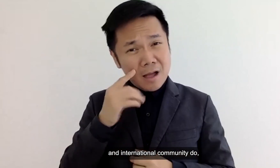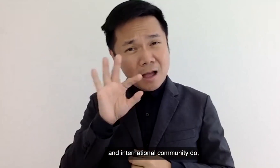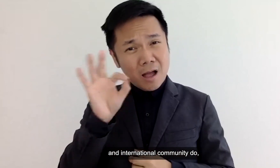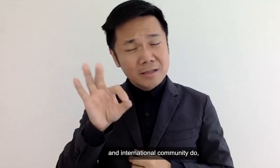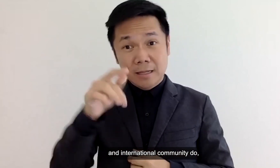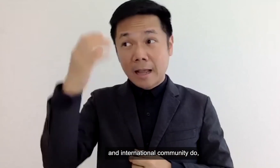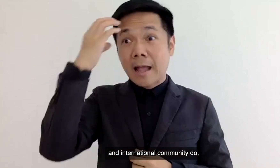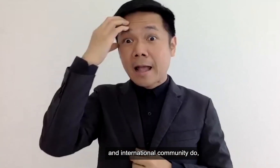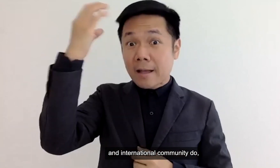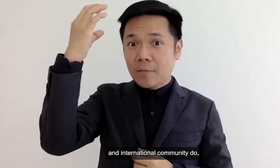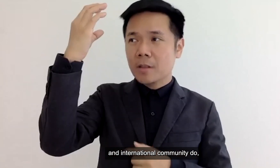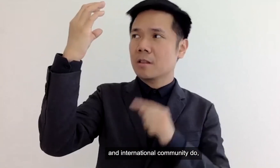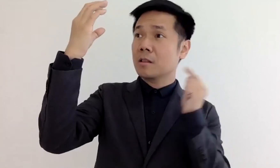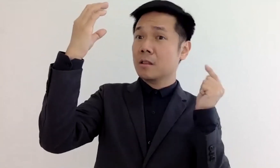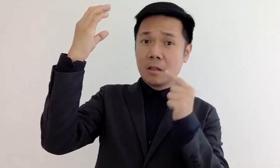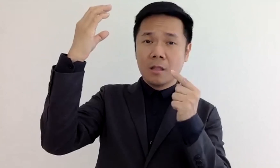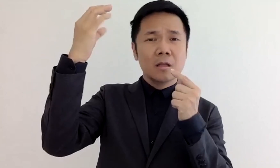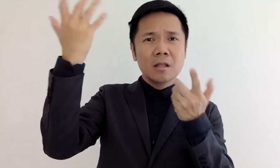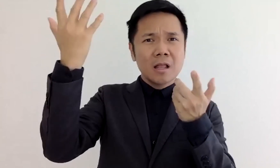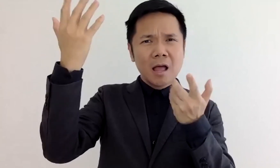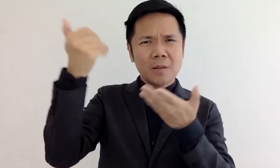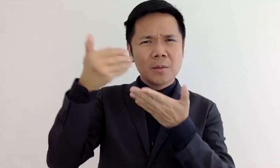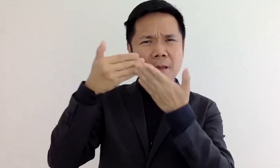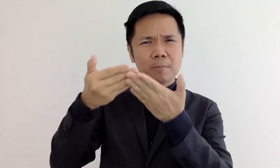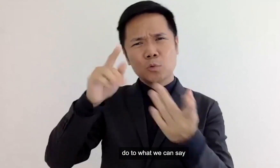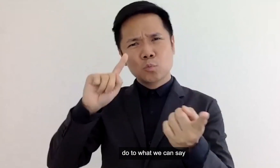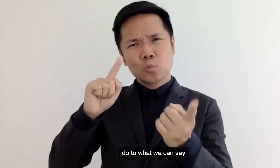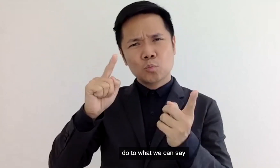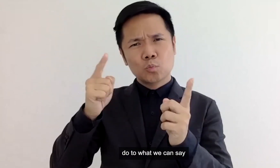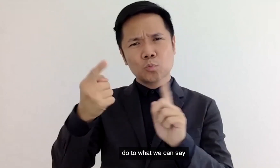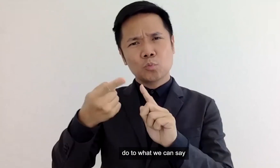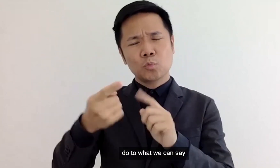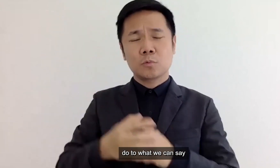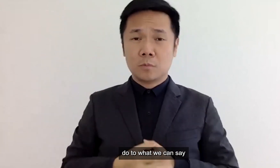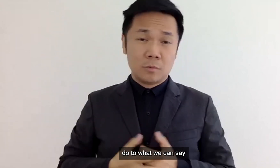community of ours do to do to